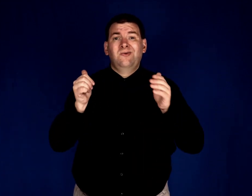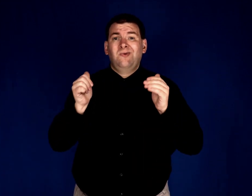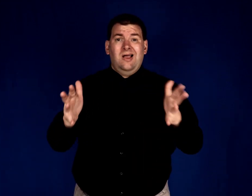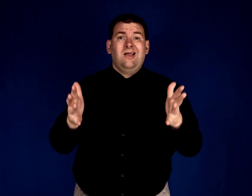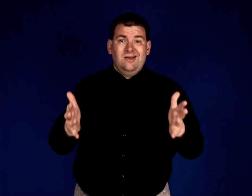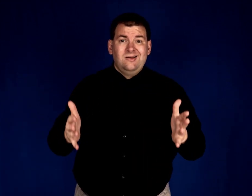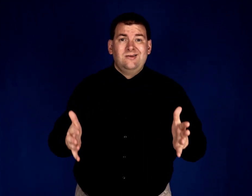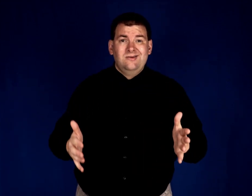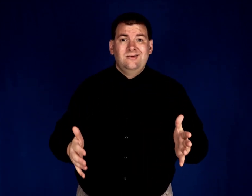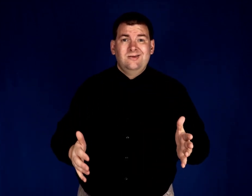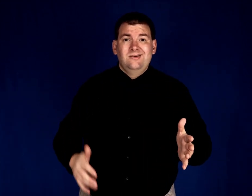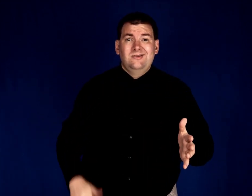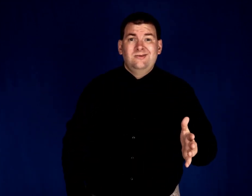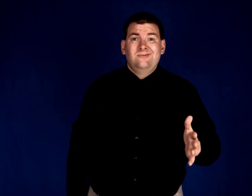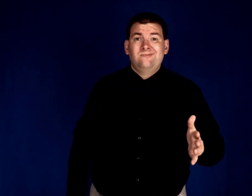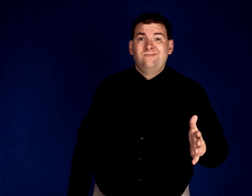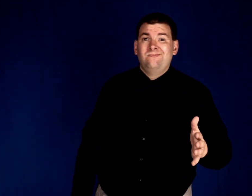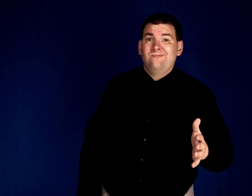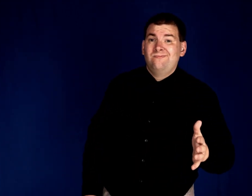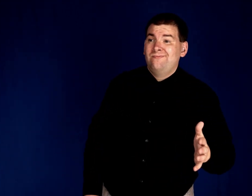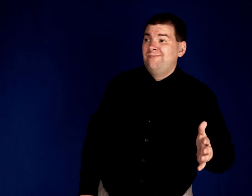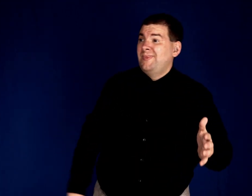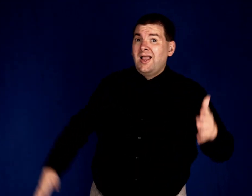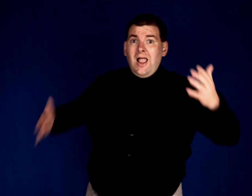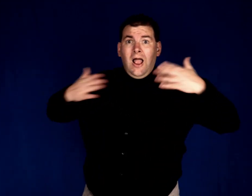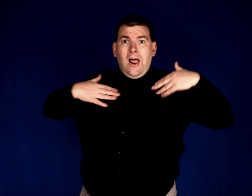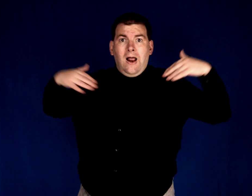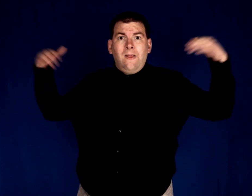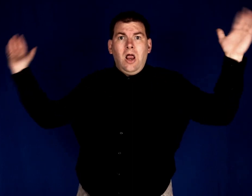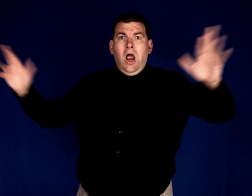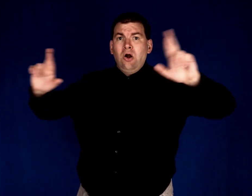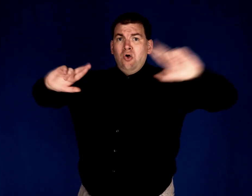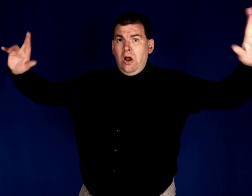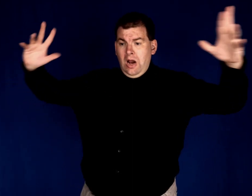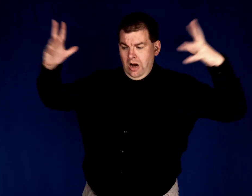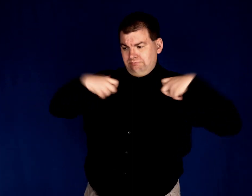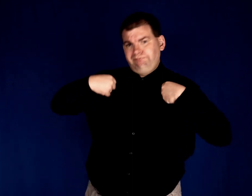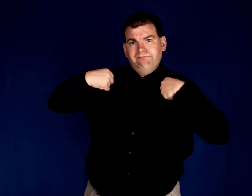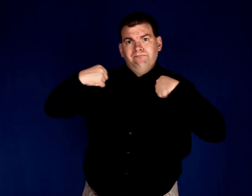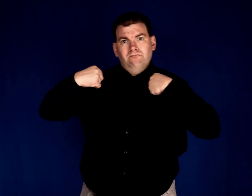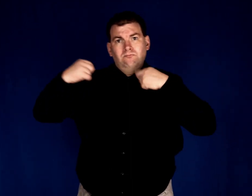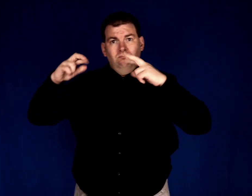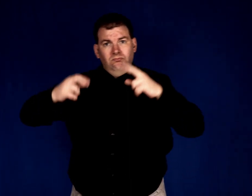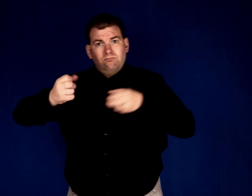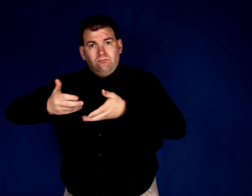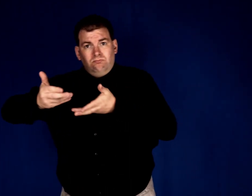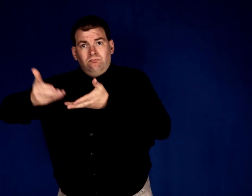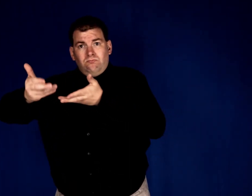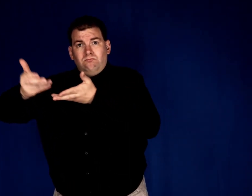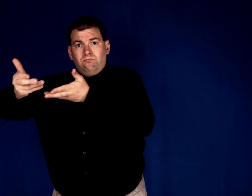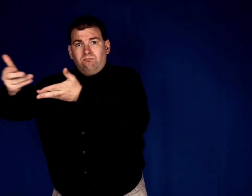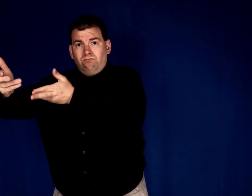other way. And as they began to